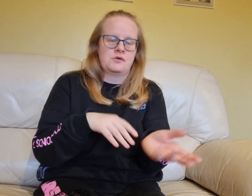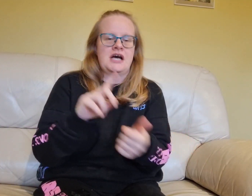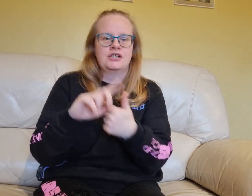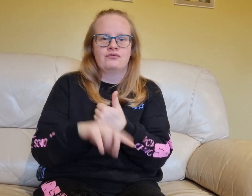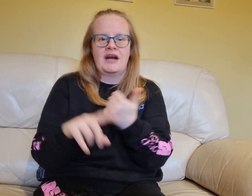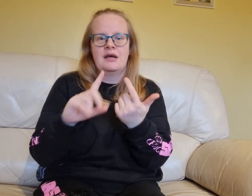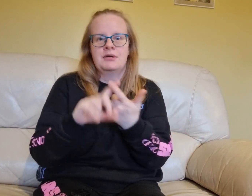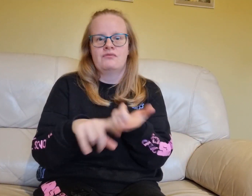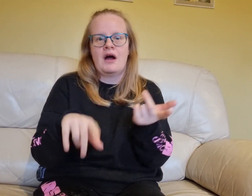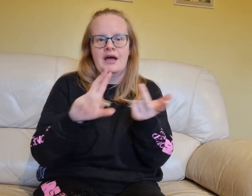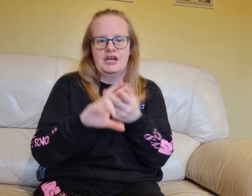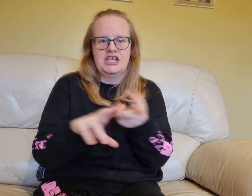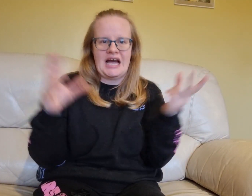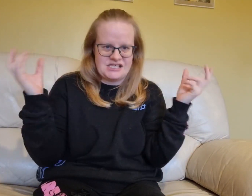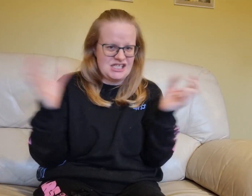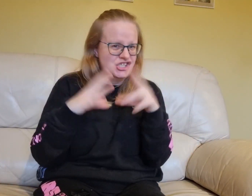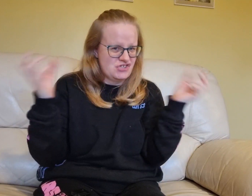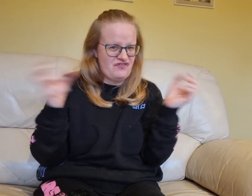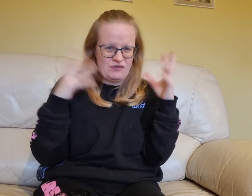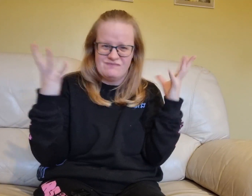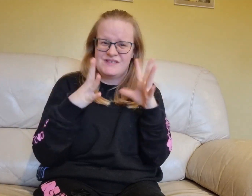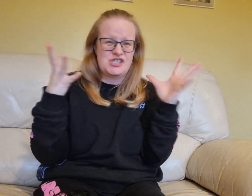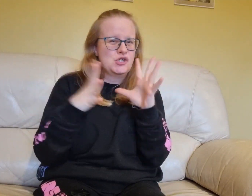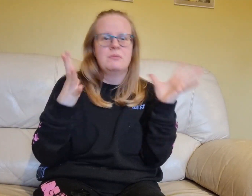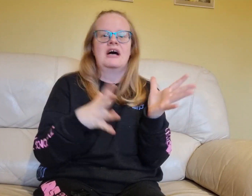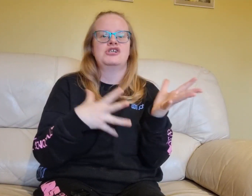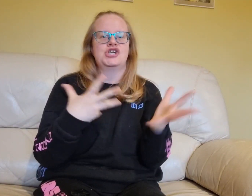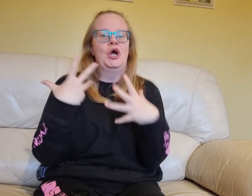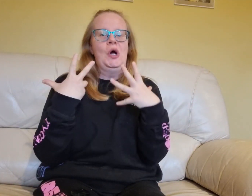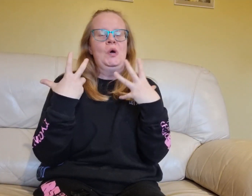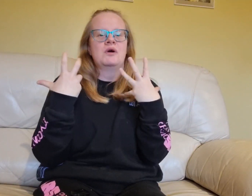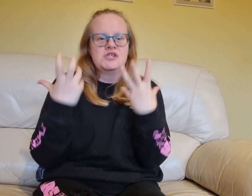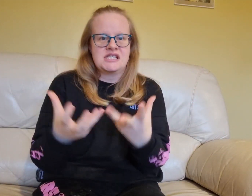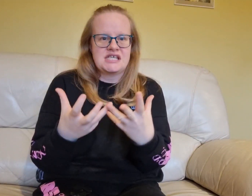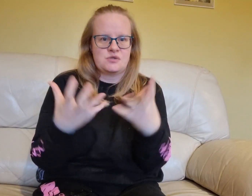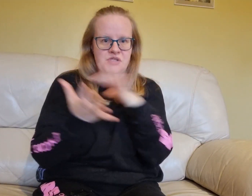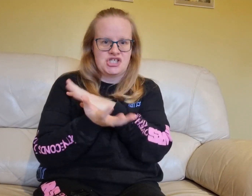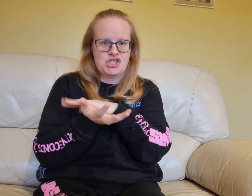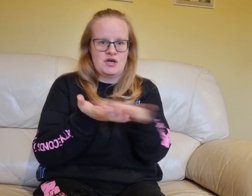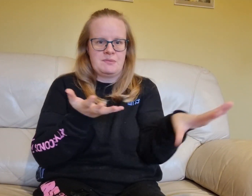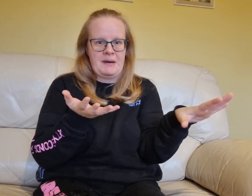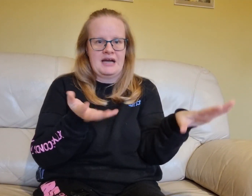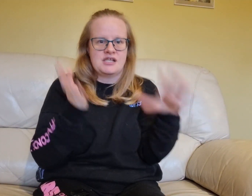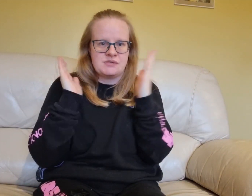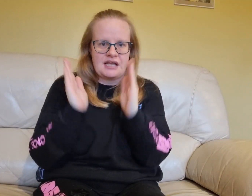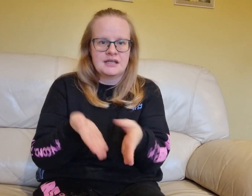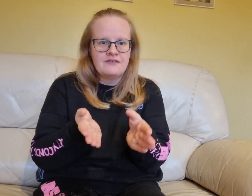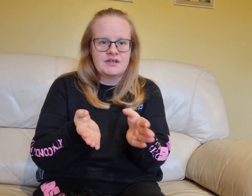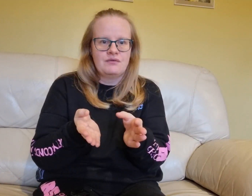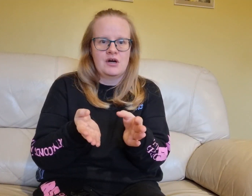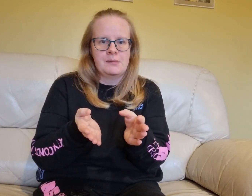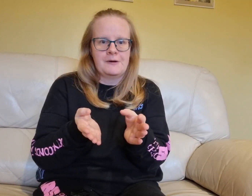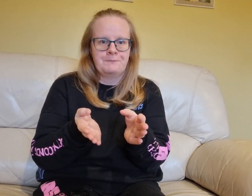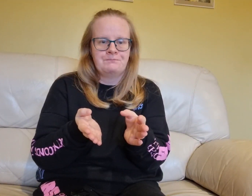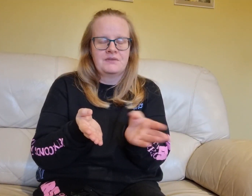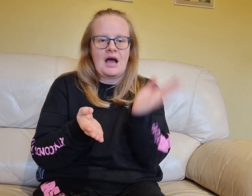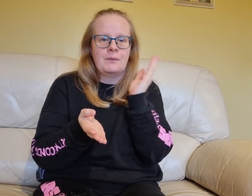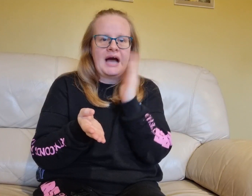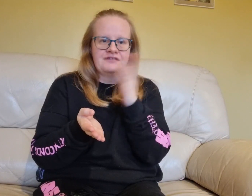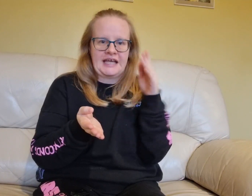Doctor had Graham and Ryan and Yaz, it just felt too much, whereas this was stripped back, there was that lovely robot, and we had the